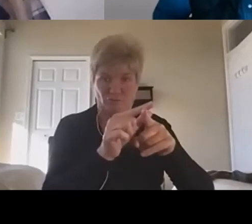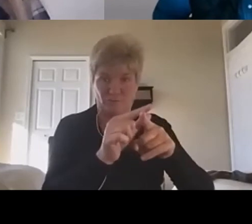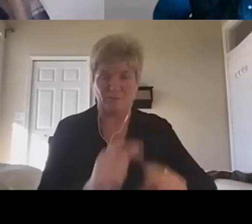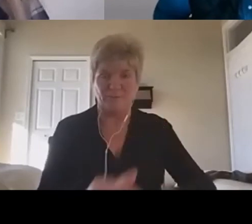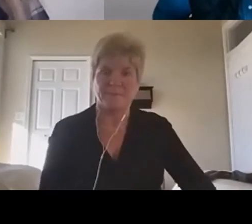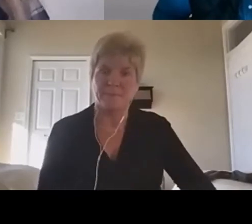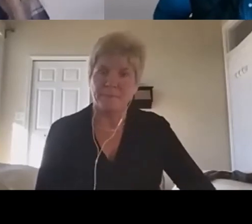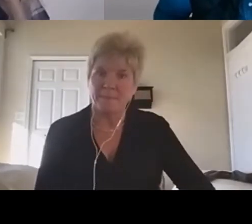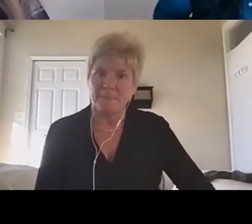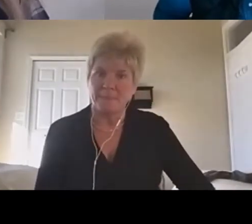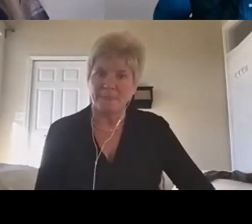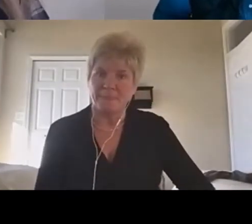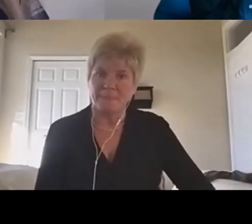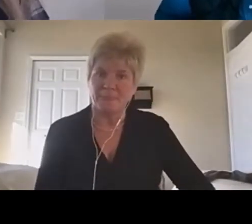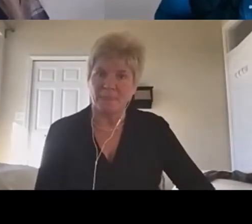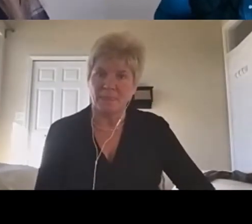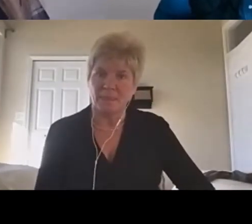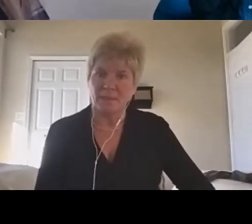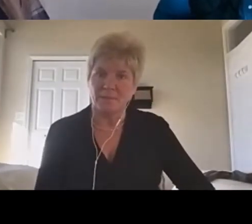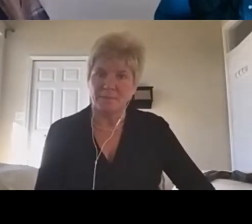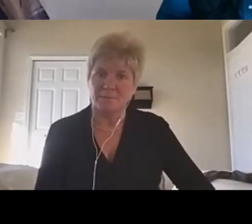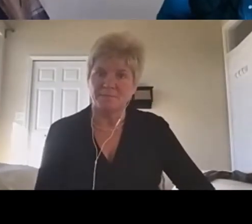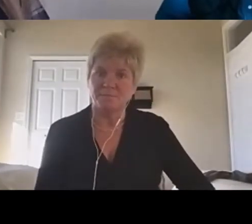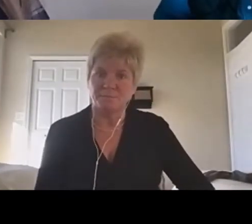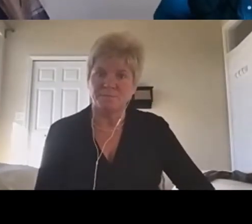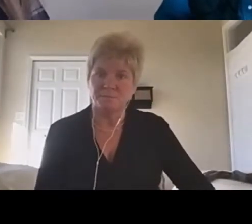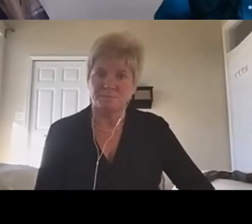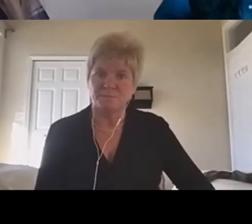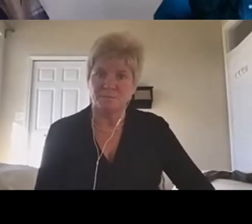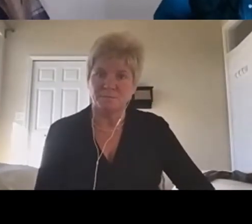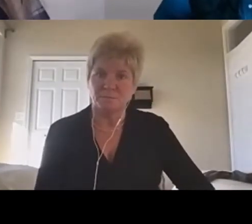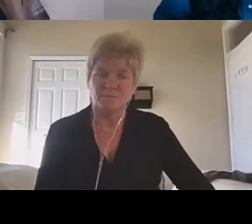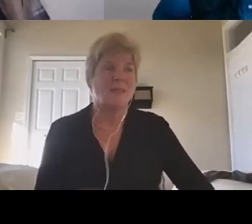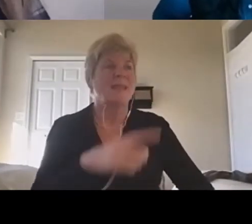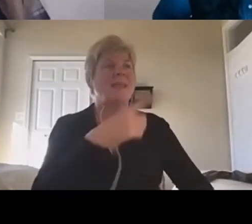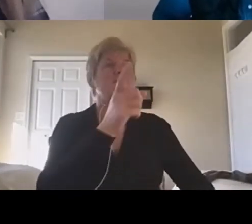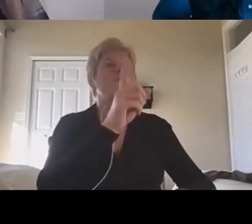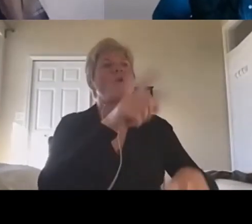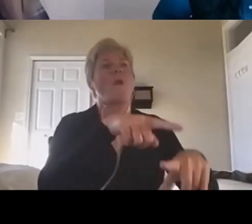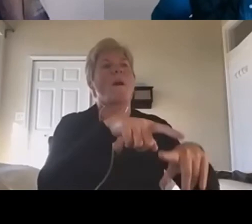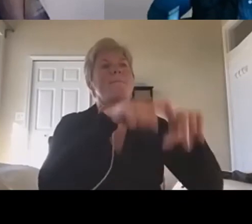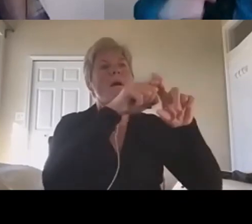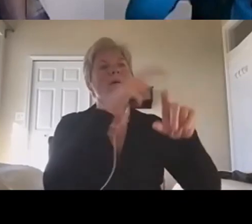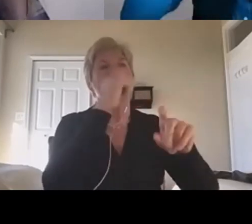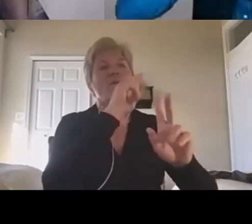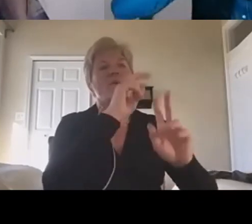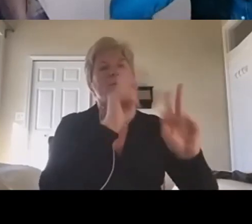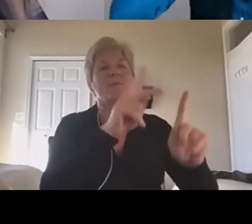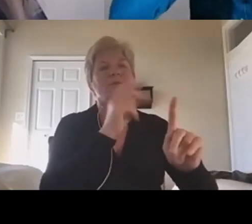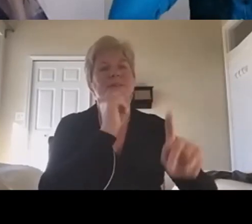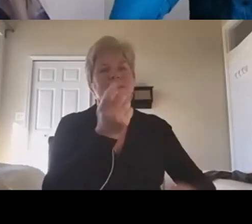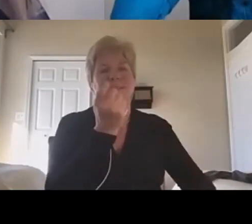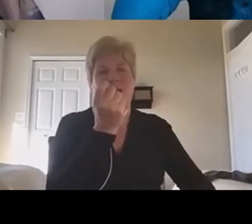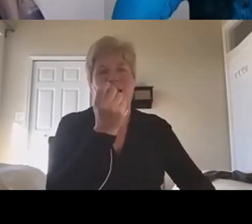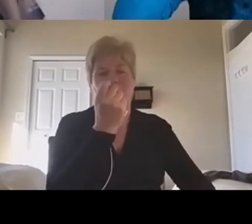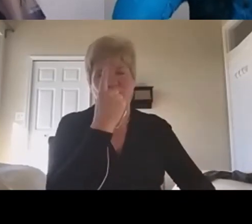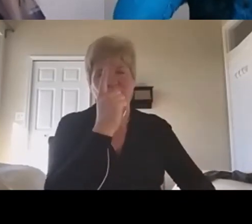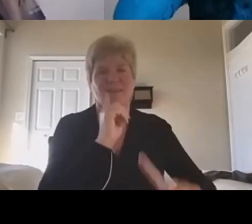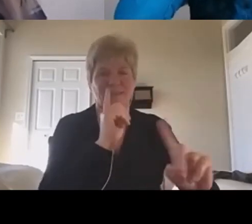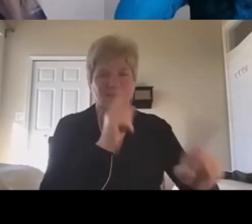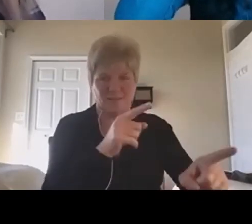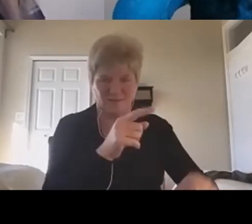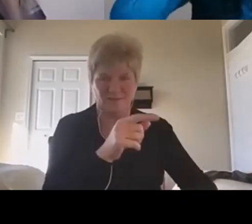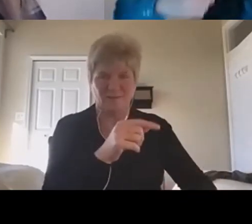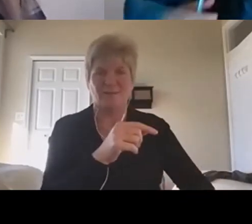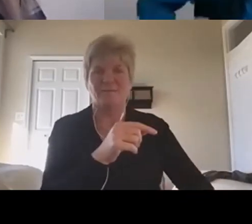holding spot for somebody who doesn't know the answer. Right? There are factors that go